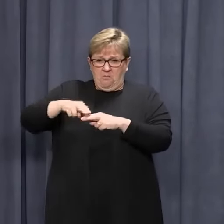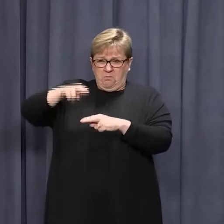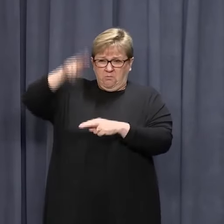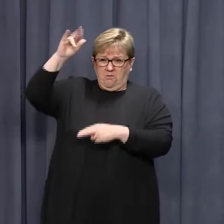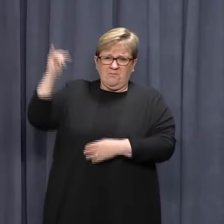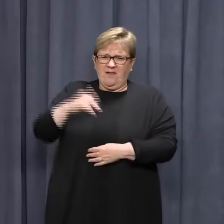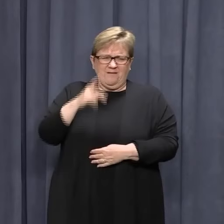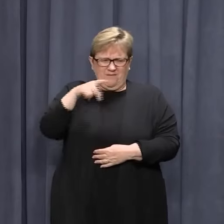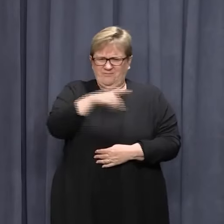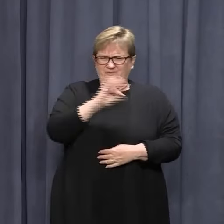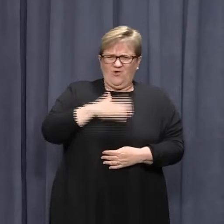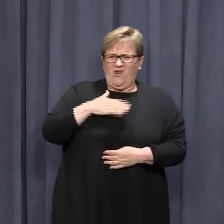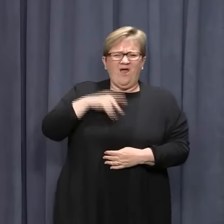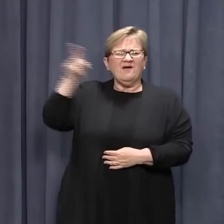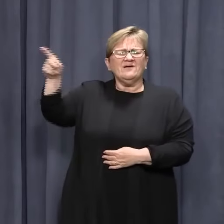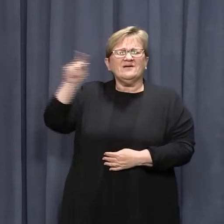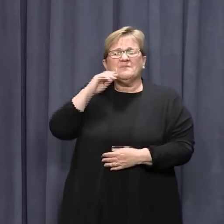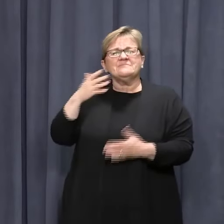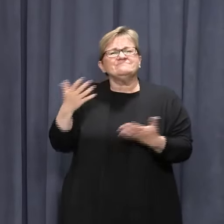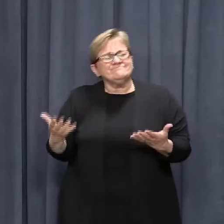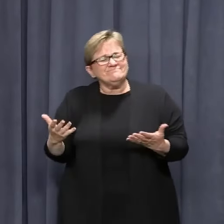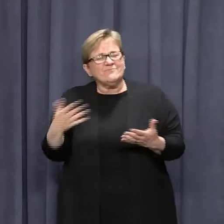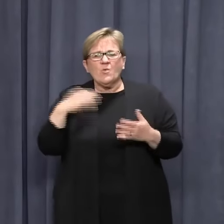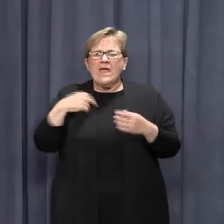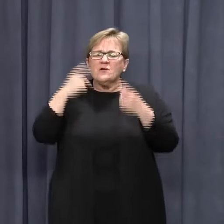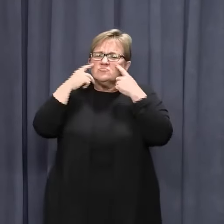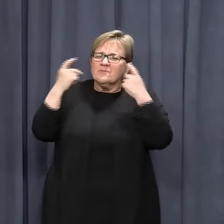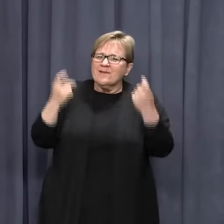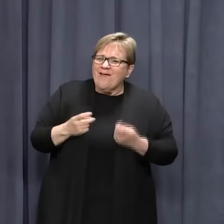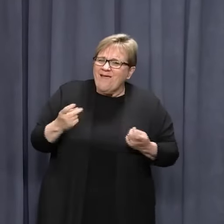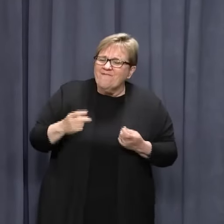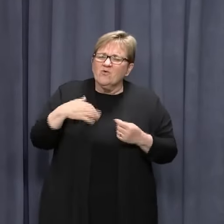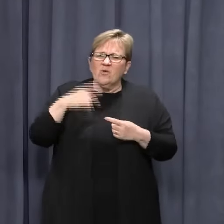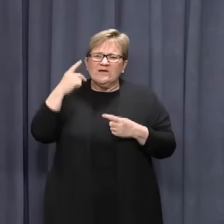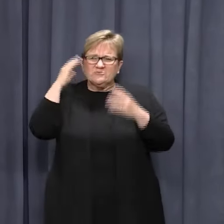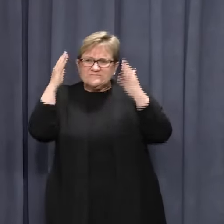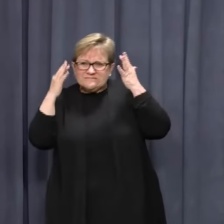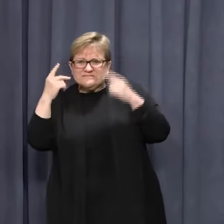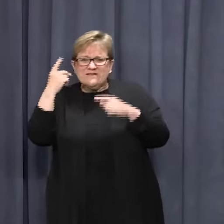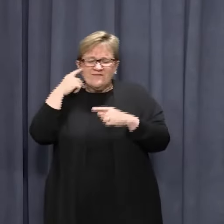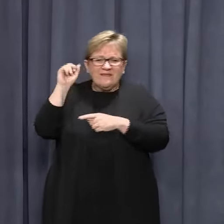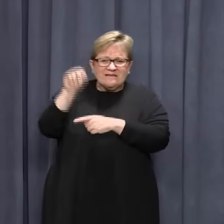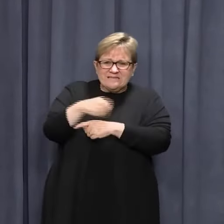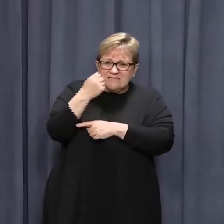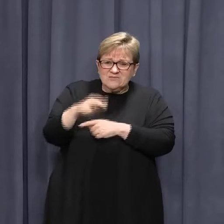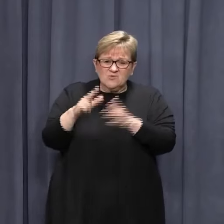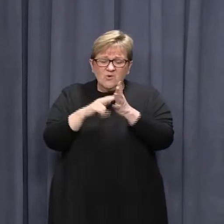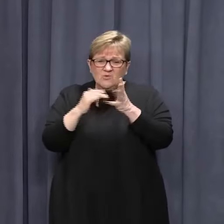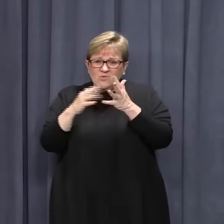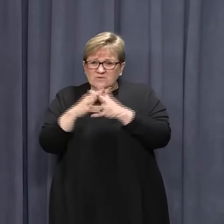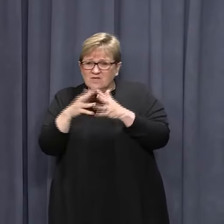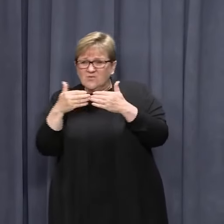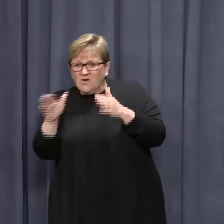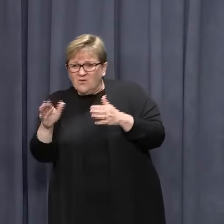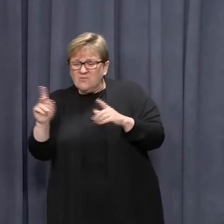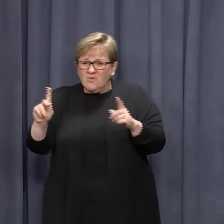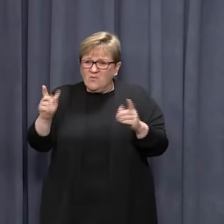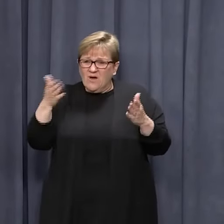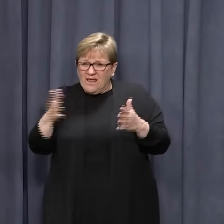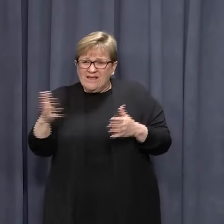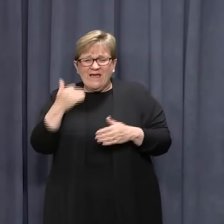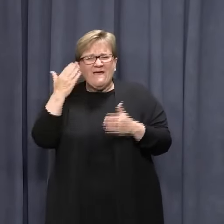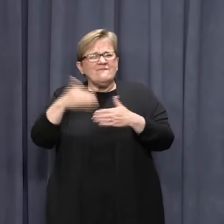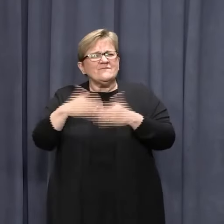place. But we had to reconsider, we had to have a look at the situation in New South Wales. Every day,